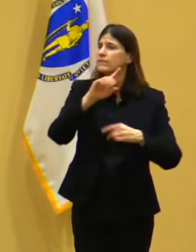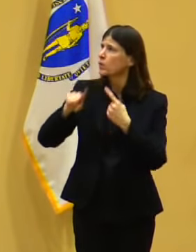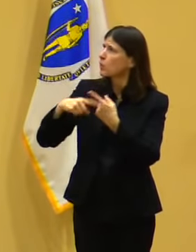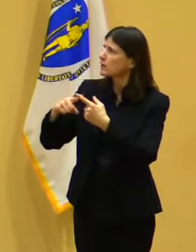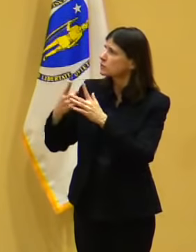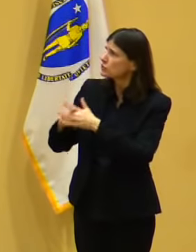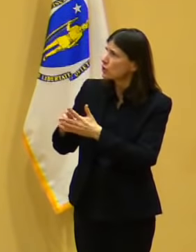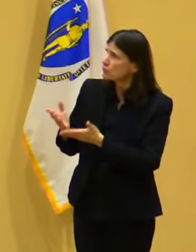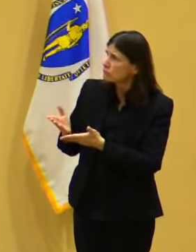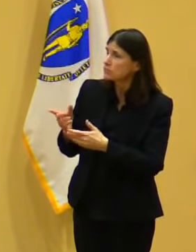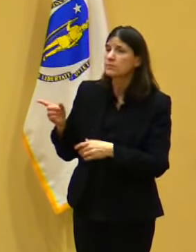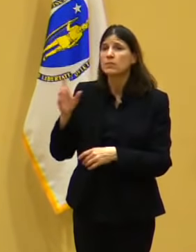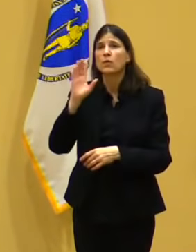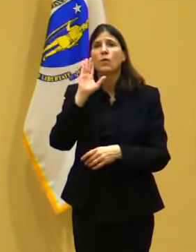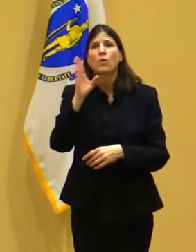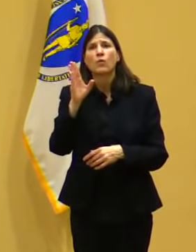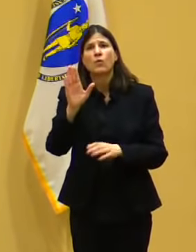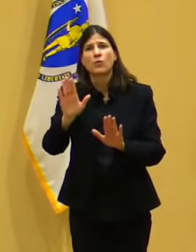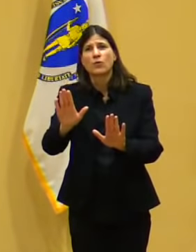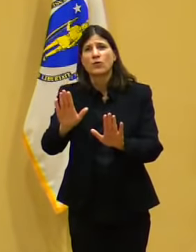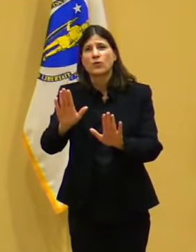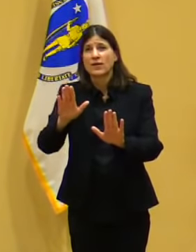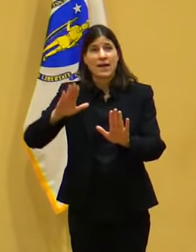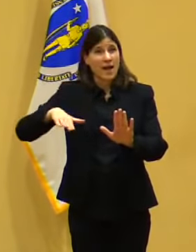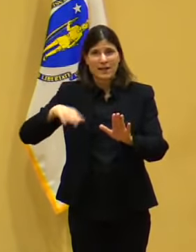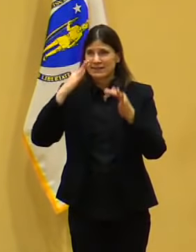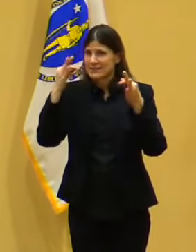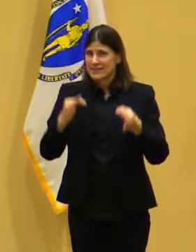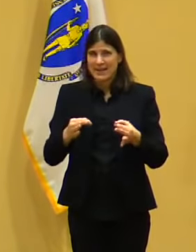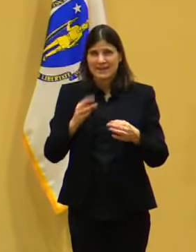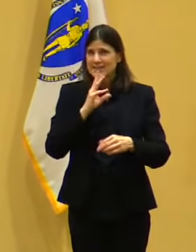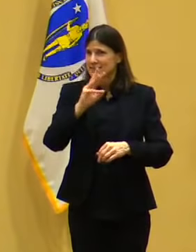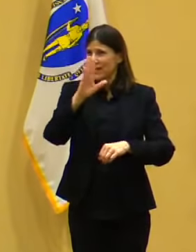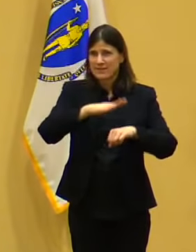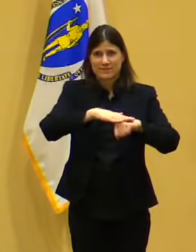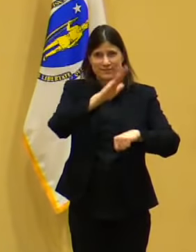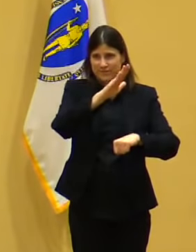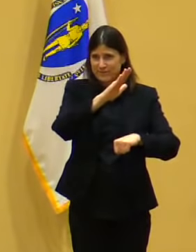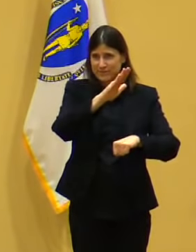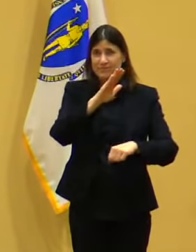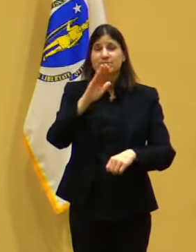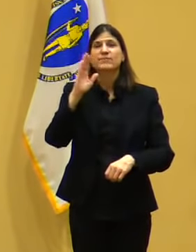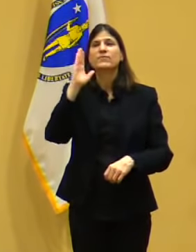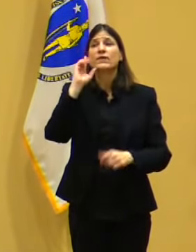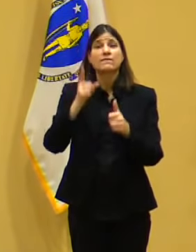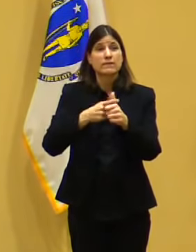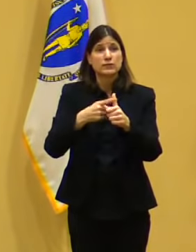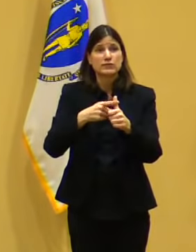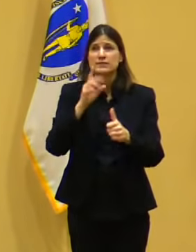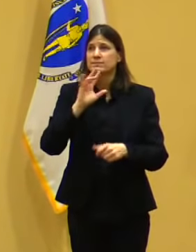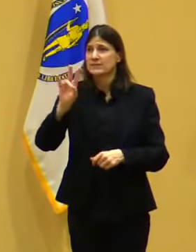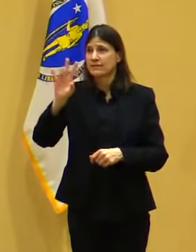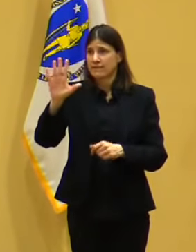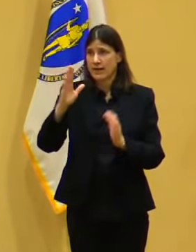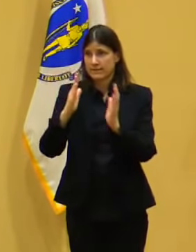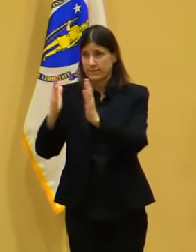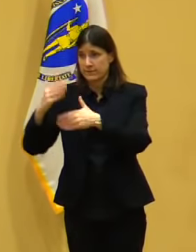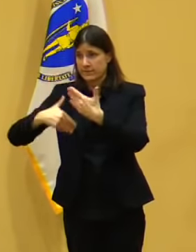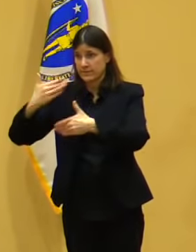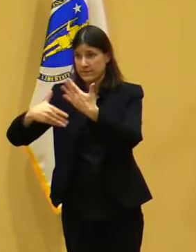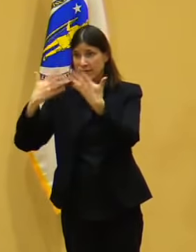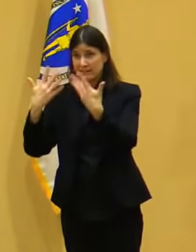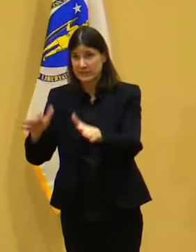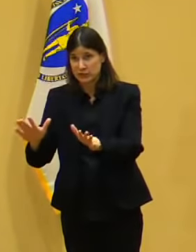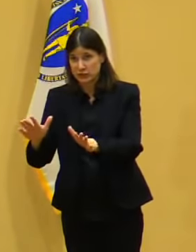The date's going to come when we feel like we've gotten to the point where we've reached a big enough portion of the 75-year-old population to move